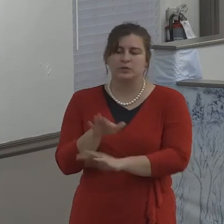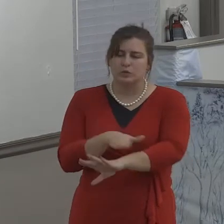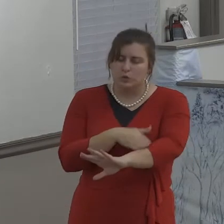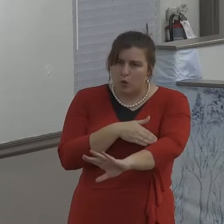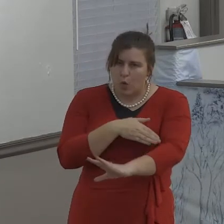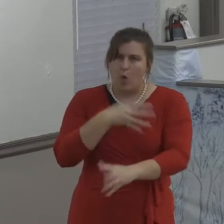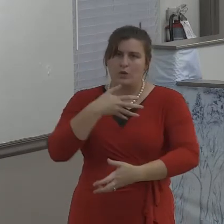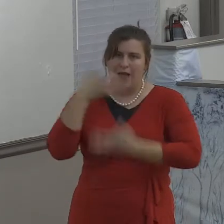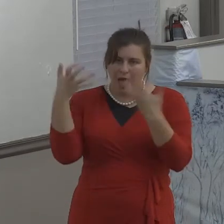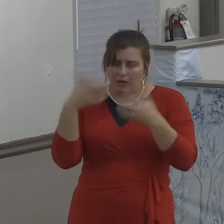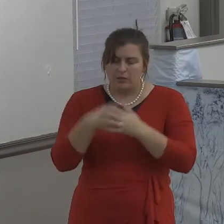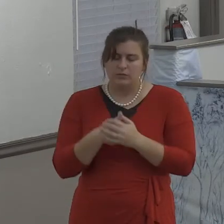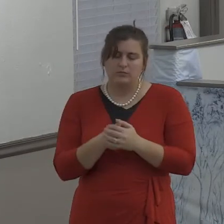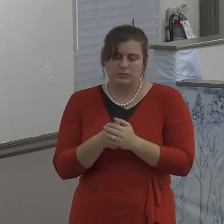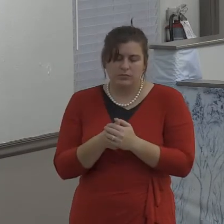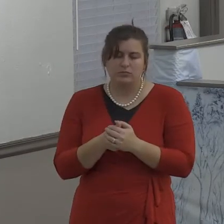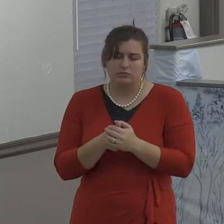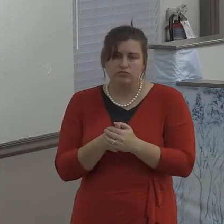trying to say.